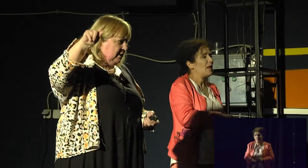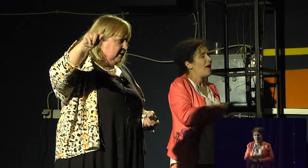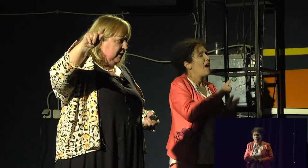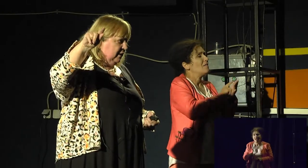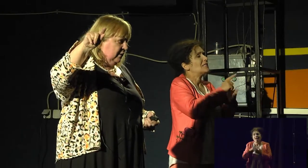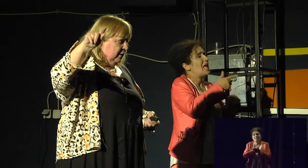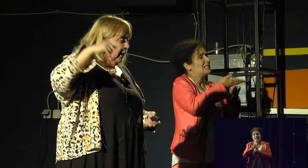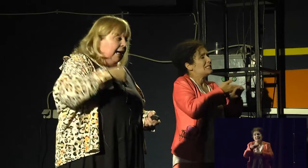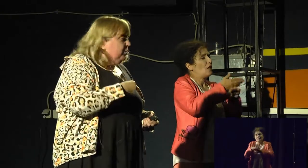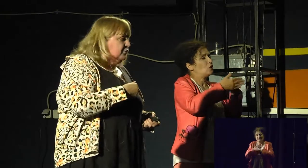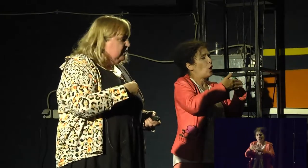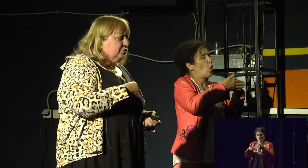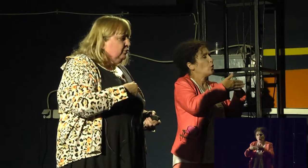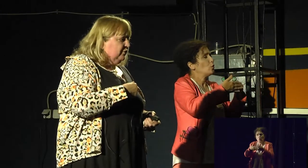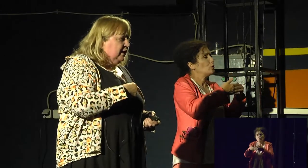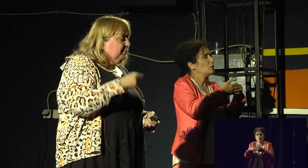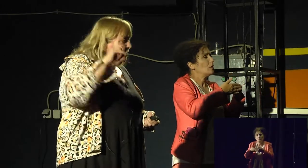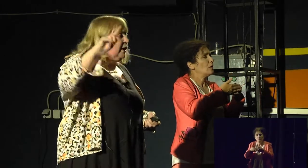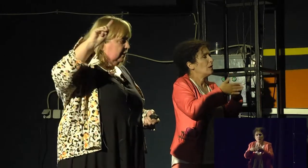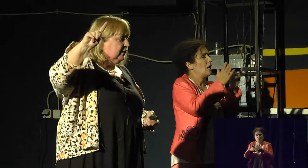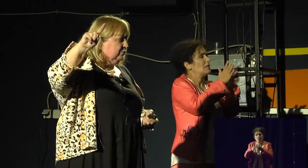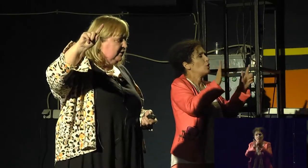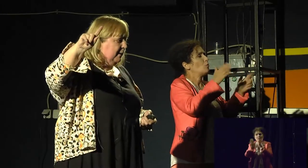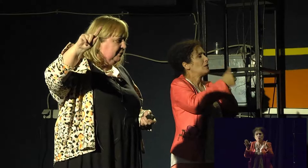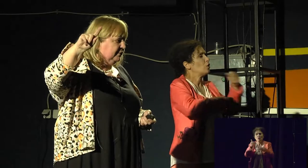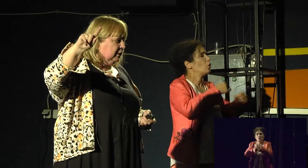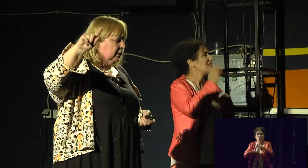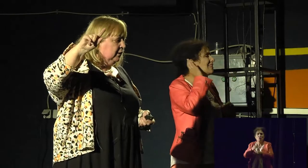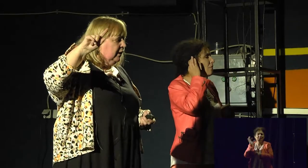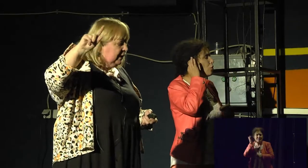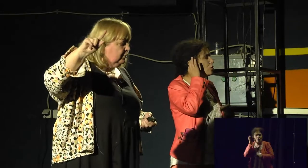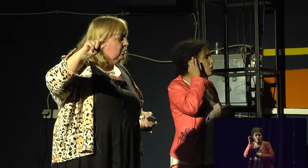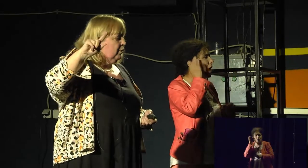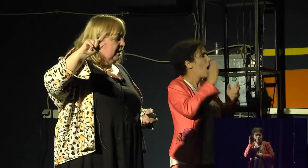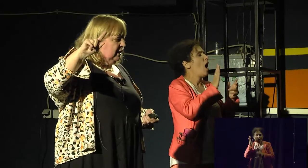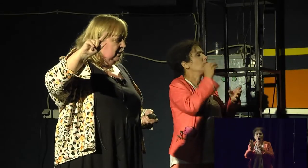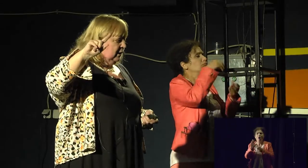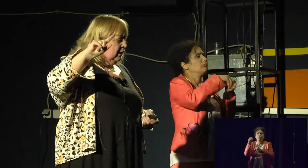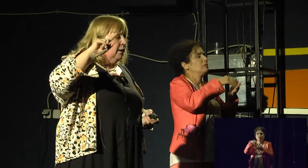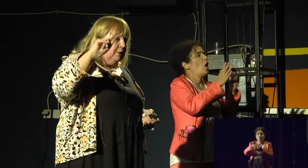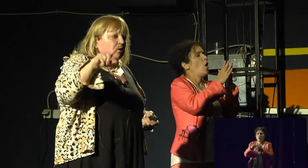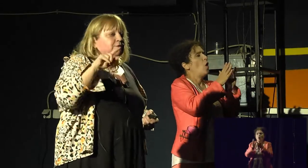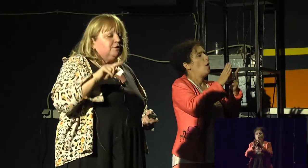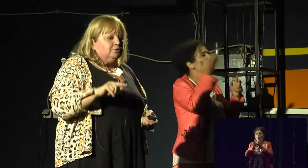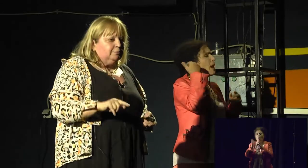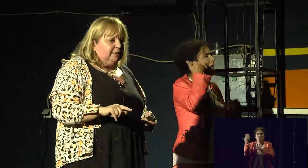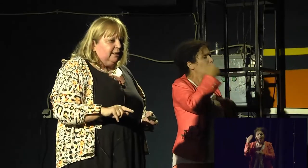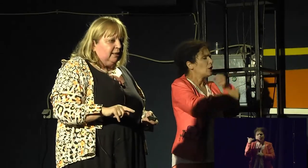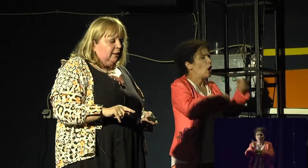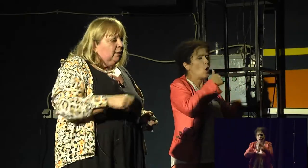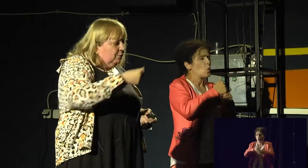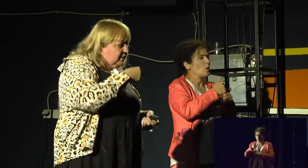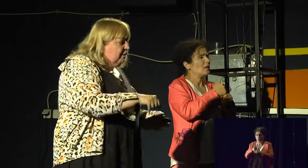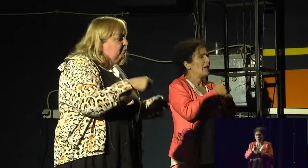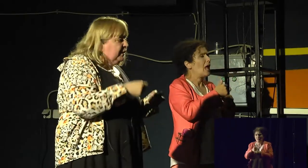last year. I don't think it's a good thing, but okay, that's what happened. And you know why? Because of social